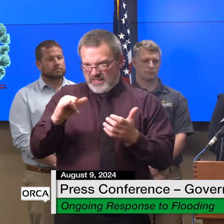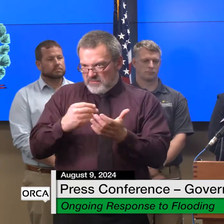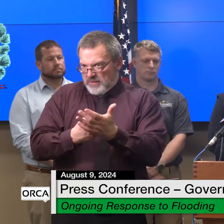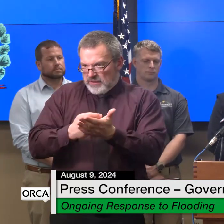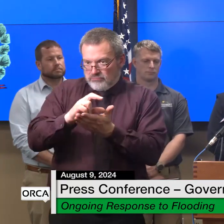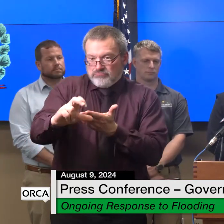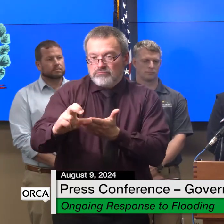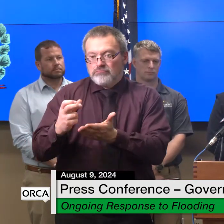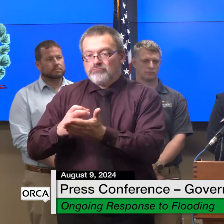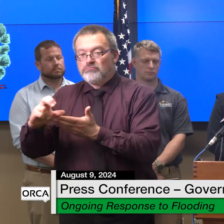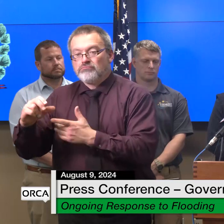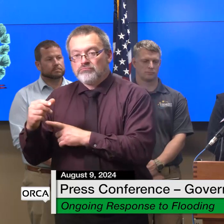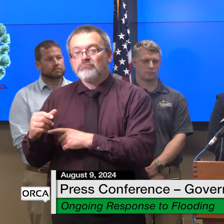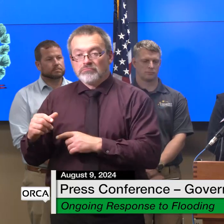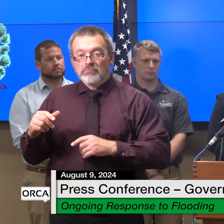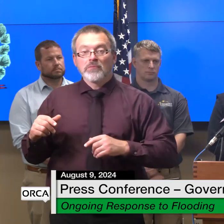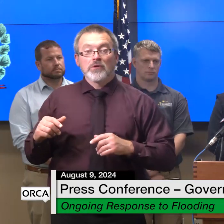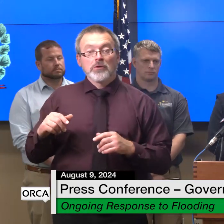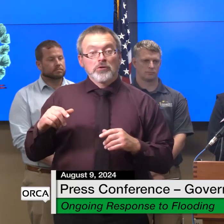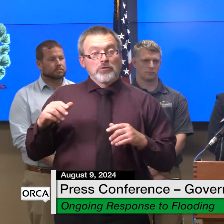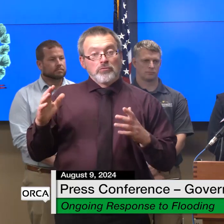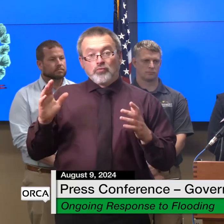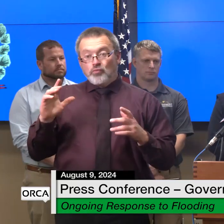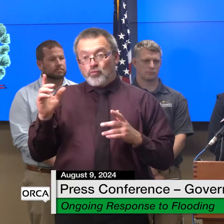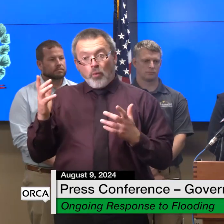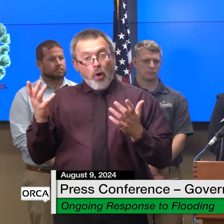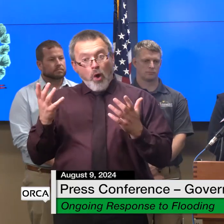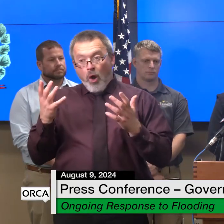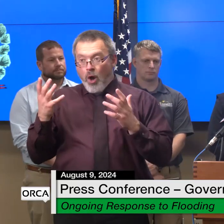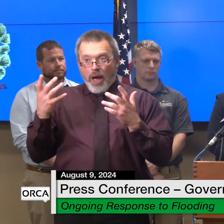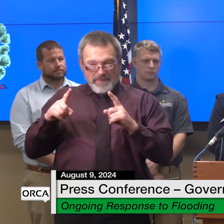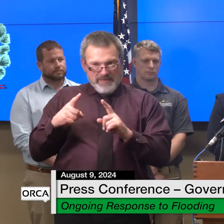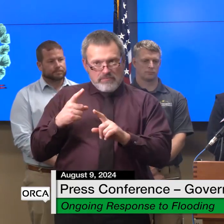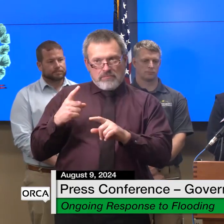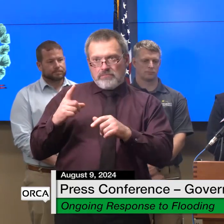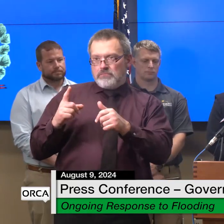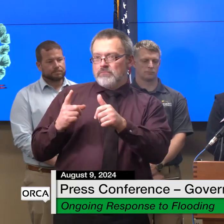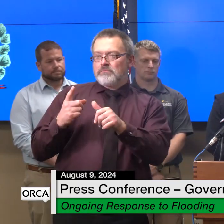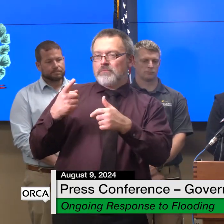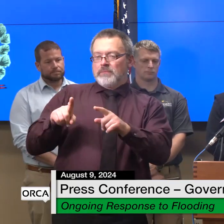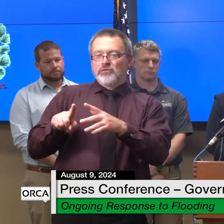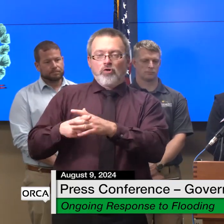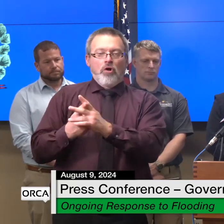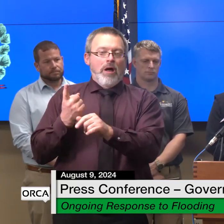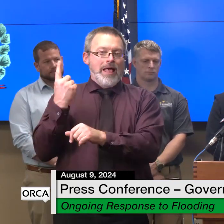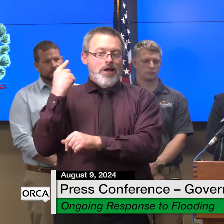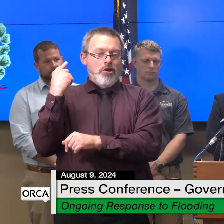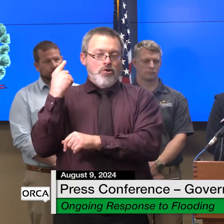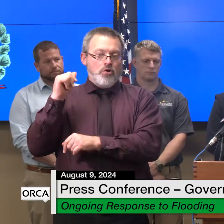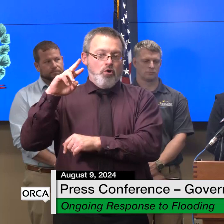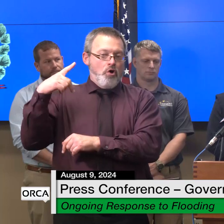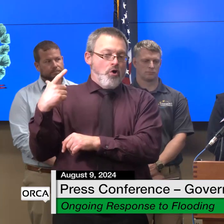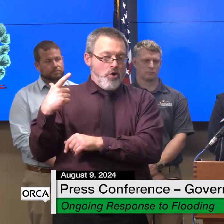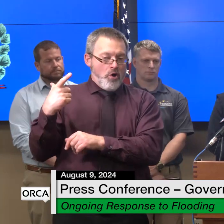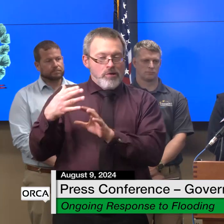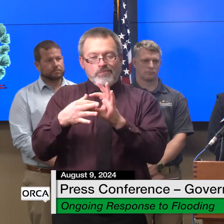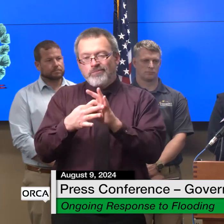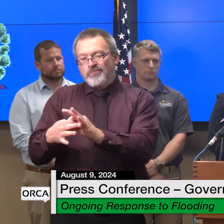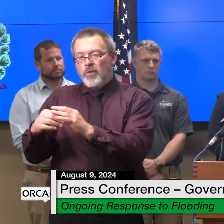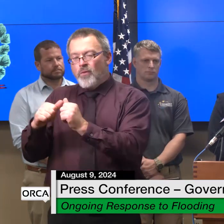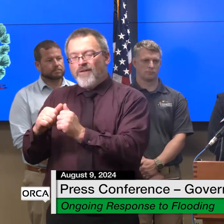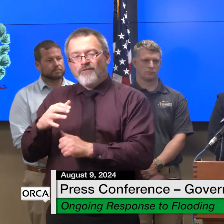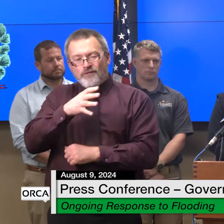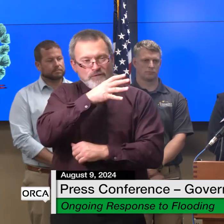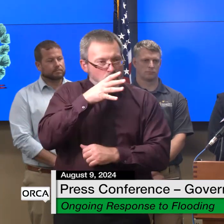b gap first went live last august to help businesses farms and non-profits that suffered physical damage in the